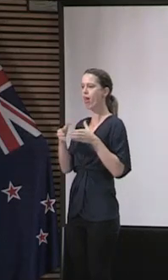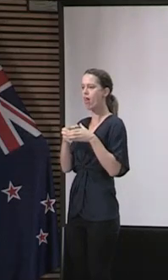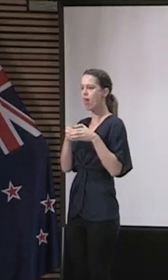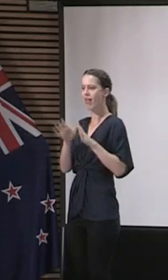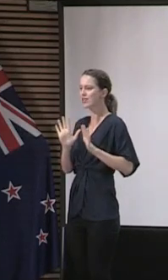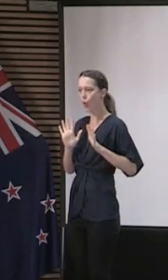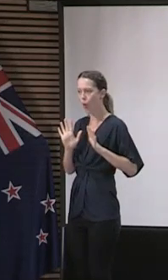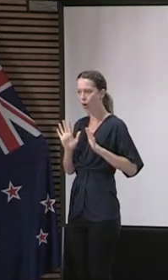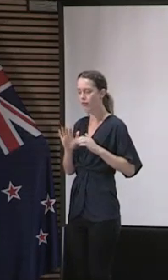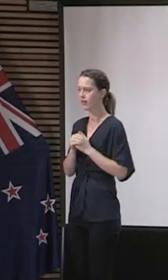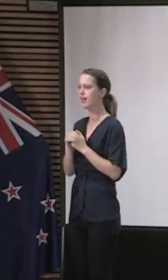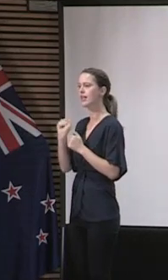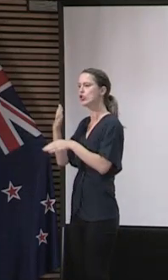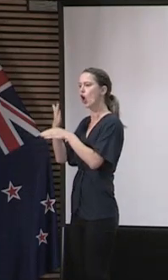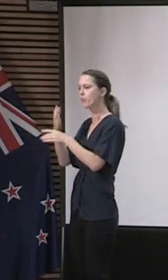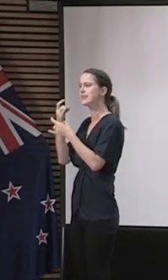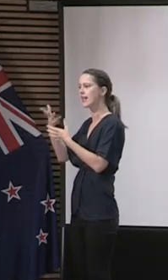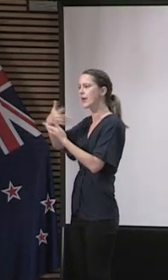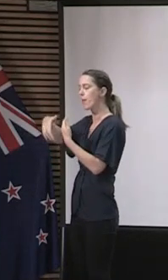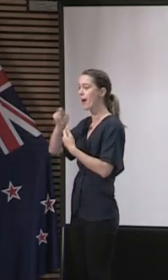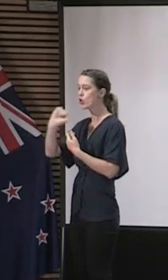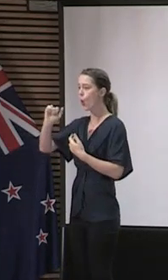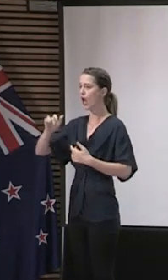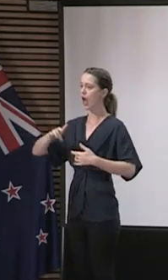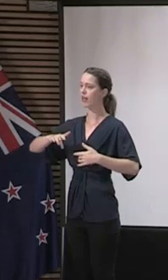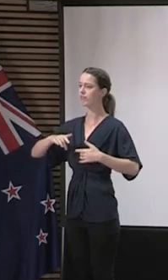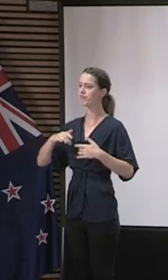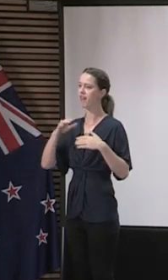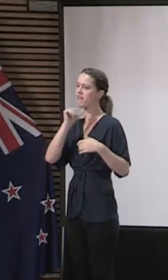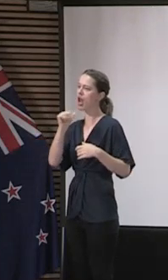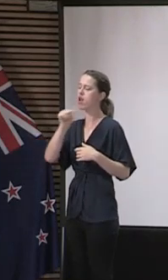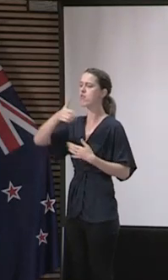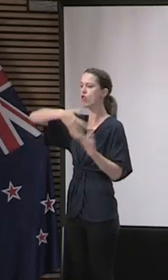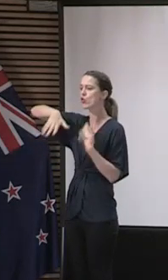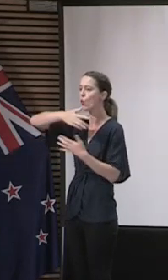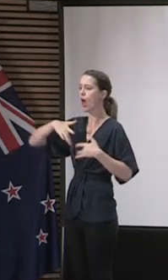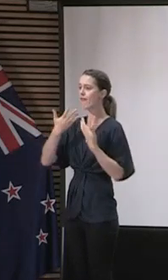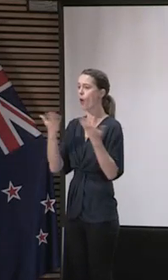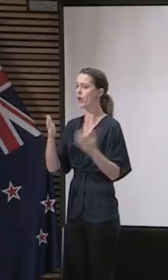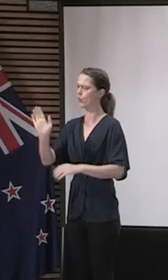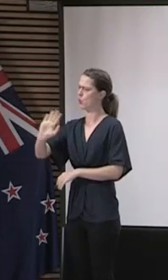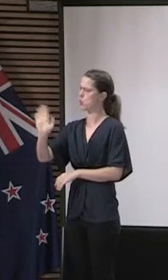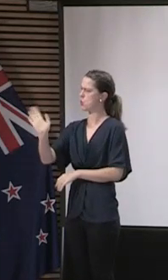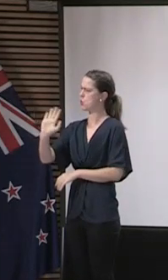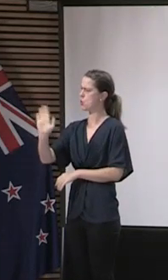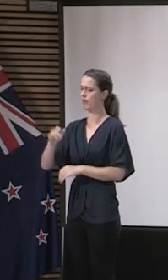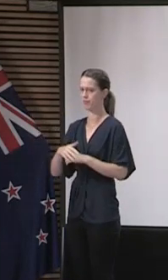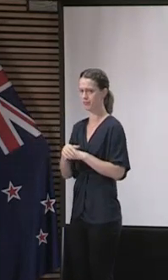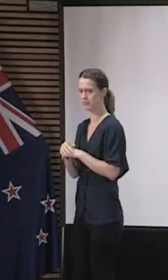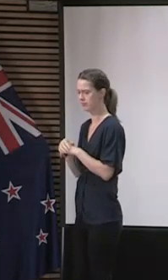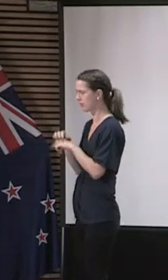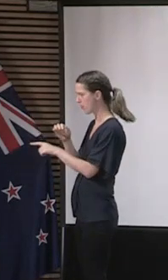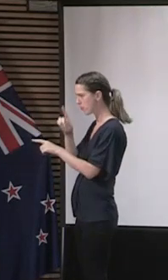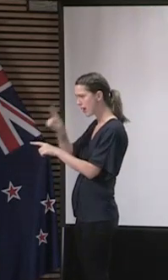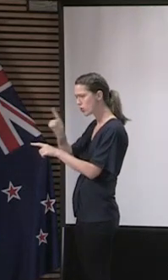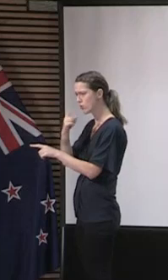economy, but we're not opening up people's social lives for the very reason that we need to reduce down our risk as much as possible. We are extending bubbles